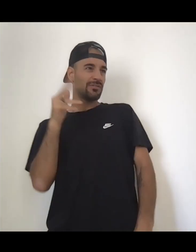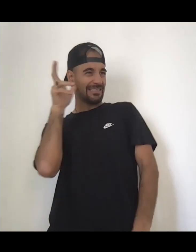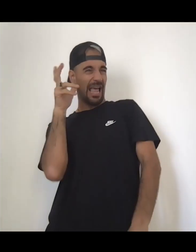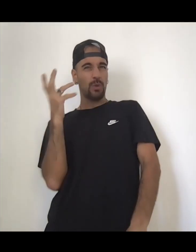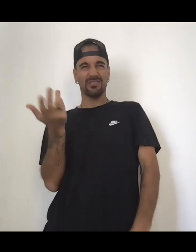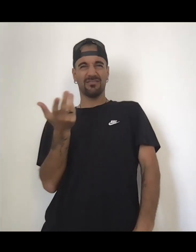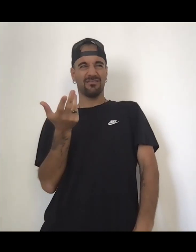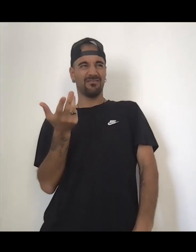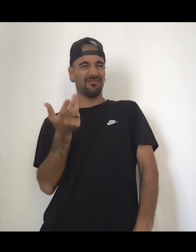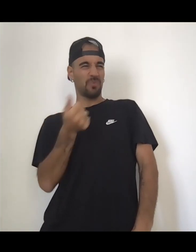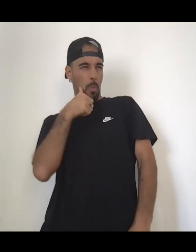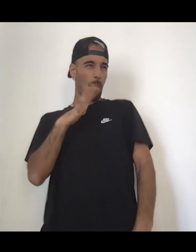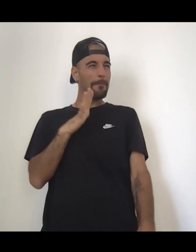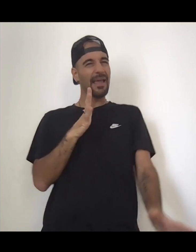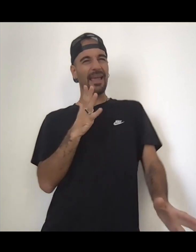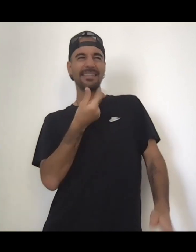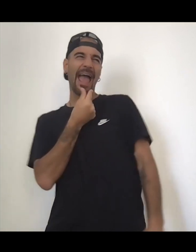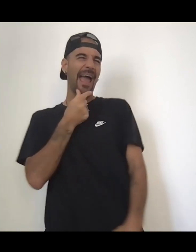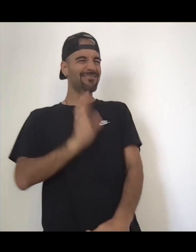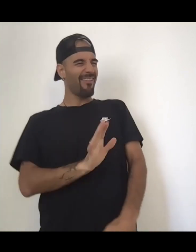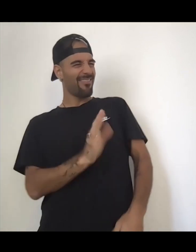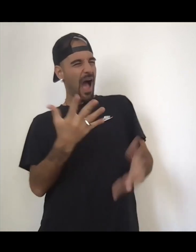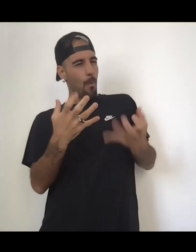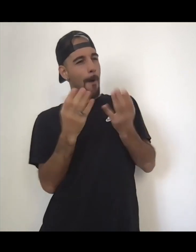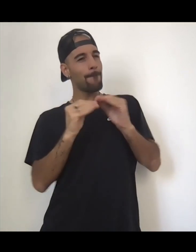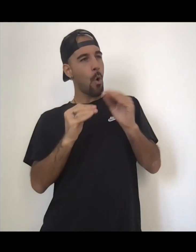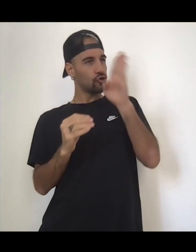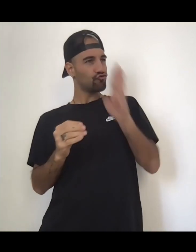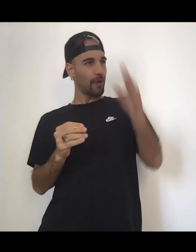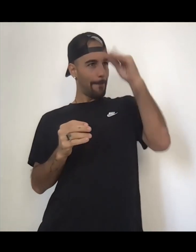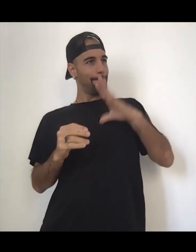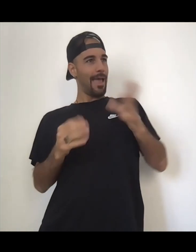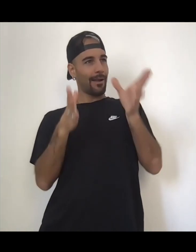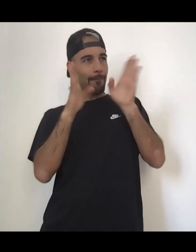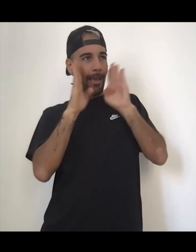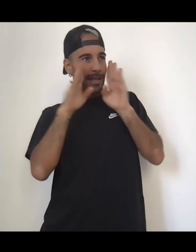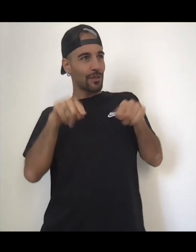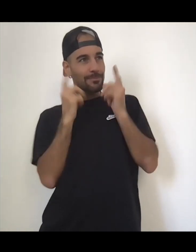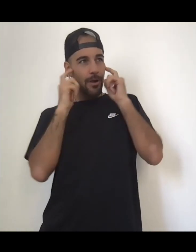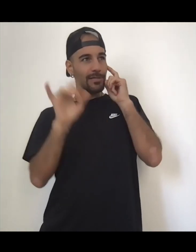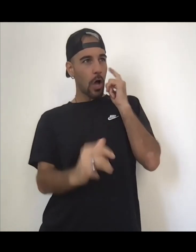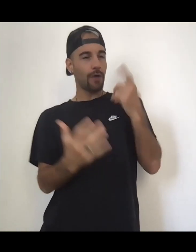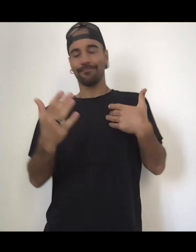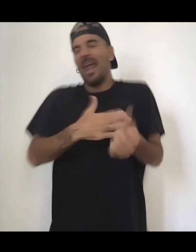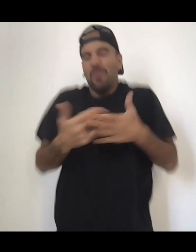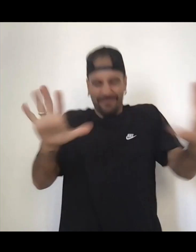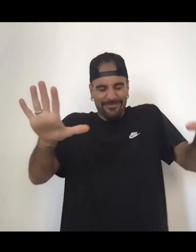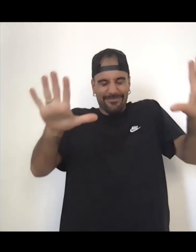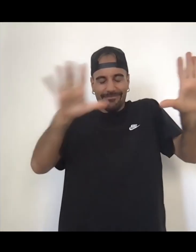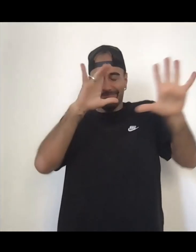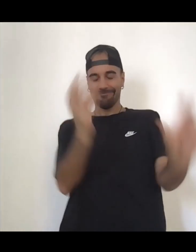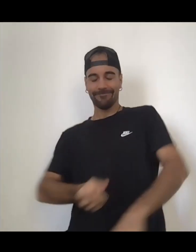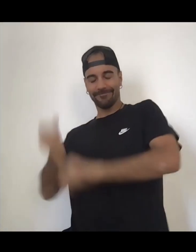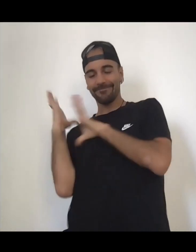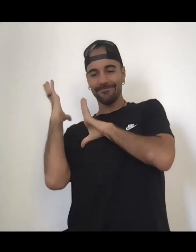but, like, whatever. Maybe that's not my demographic. I accept what I'm given, you know? I'm open to receive.